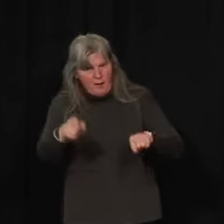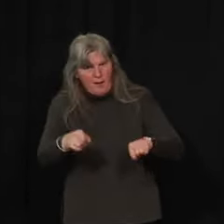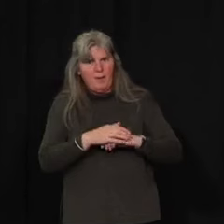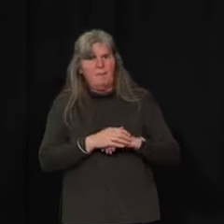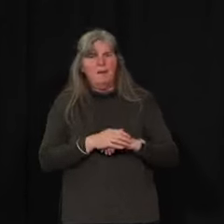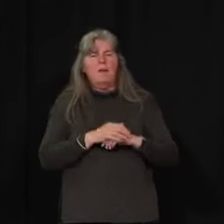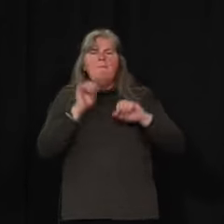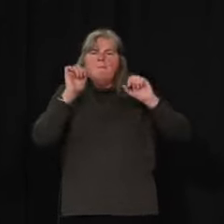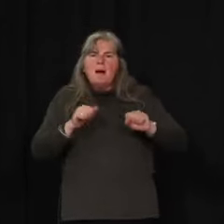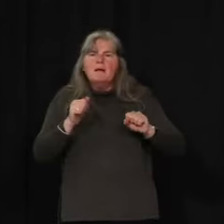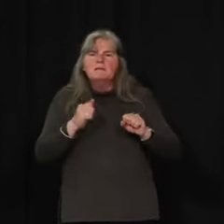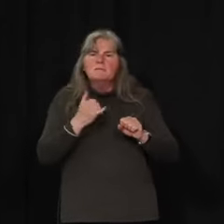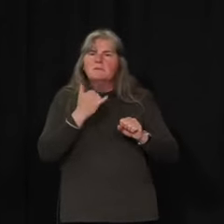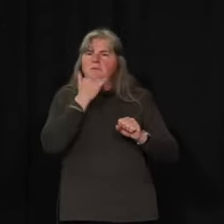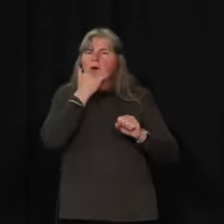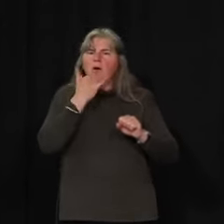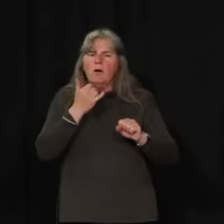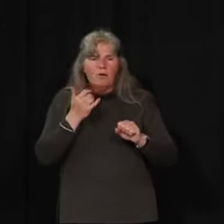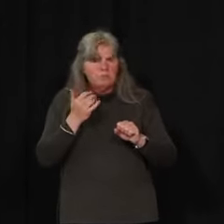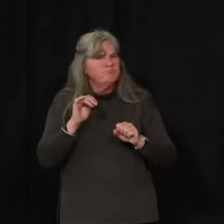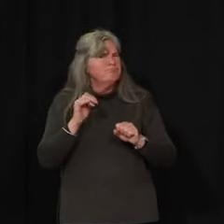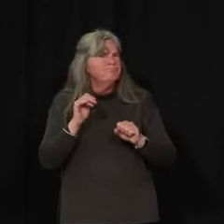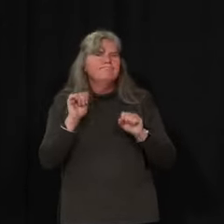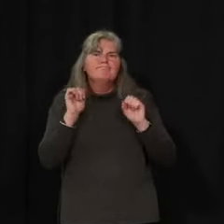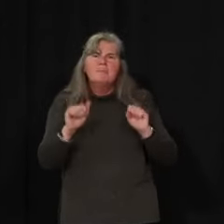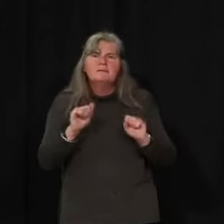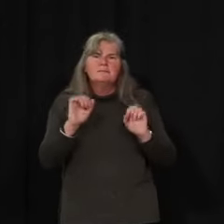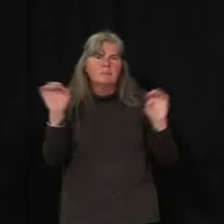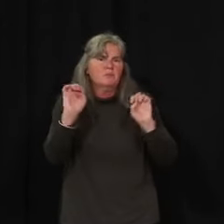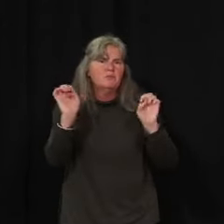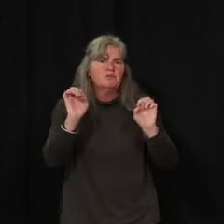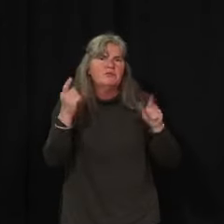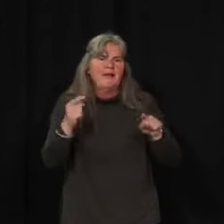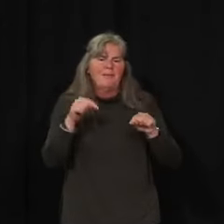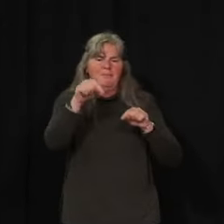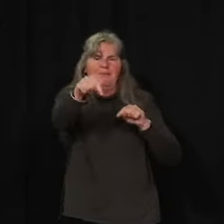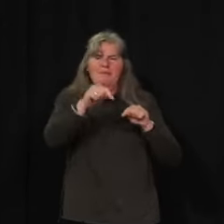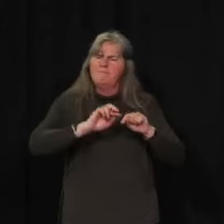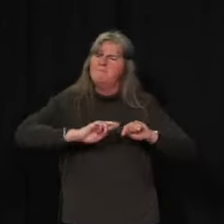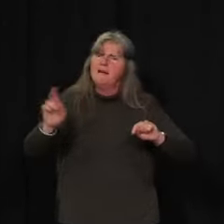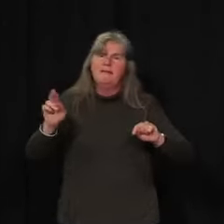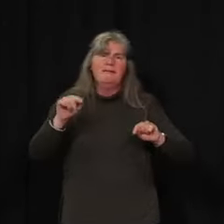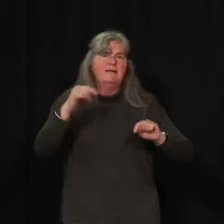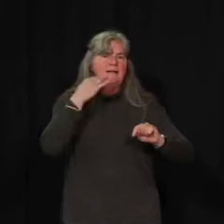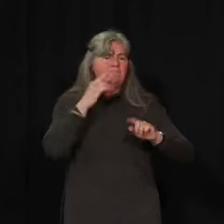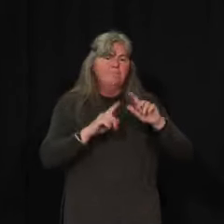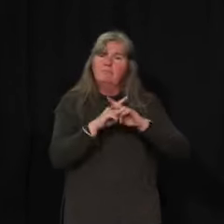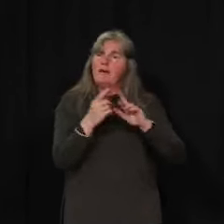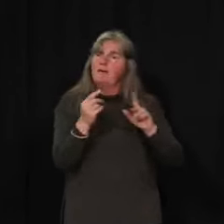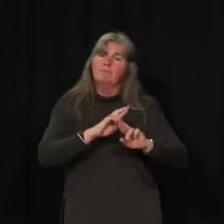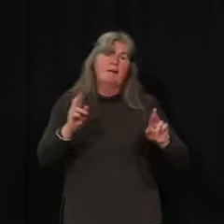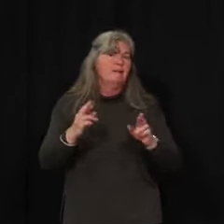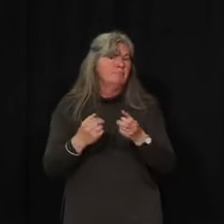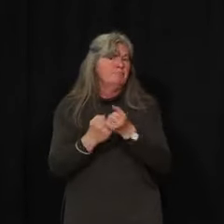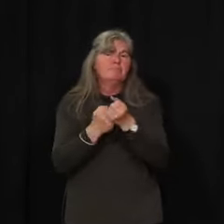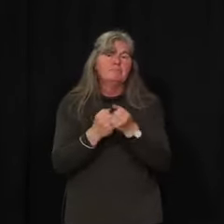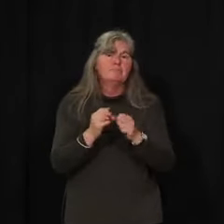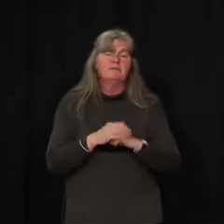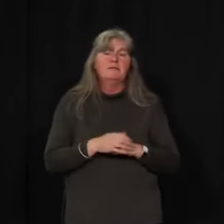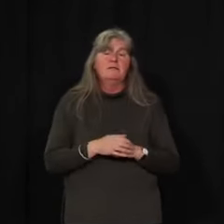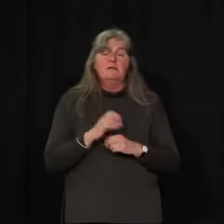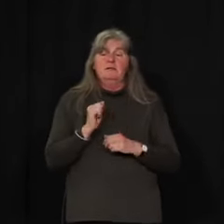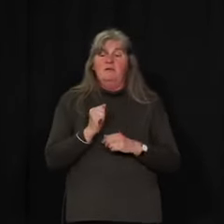So when we're all... So as a country, when we're all comfortable that we are no longer